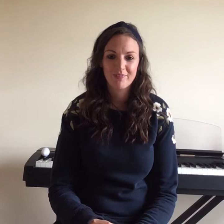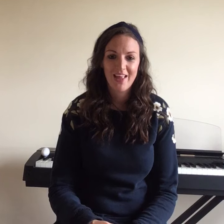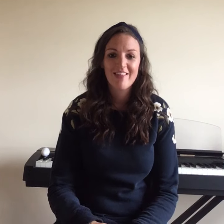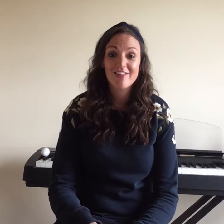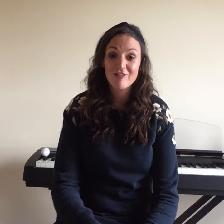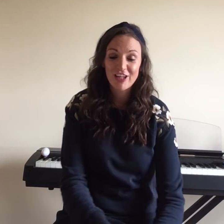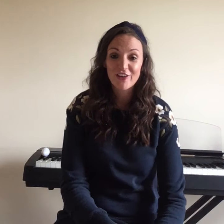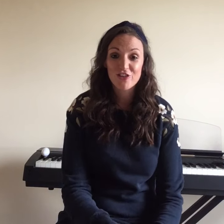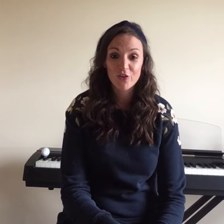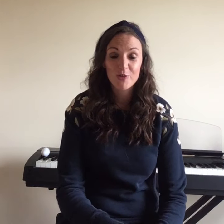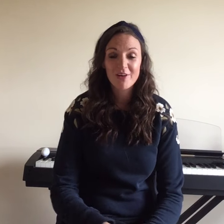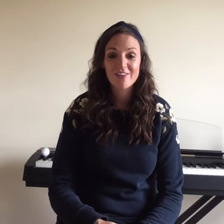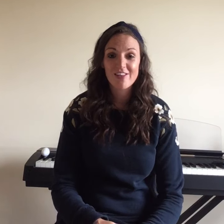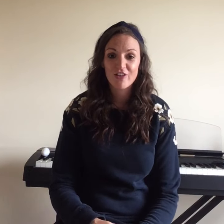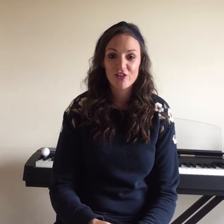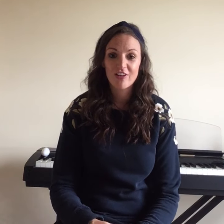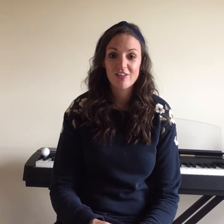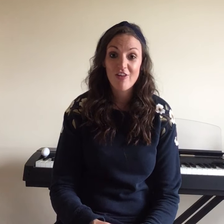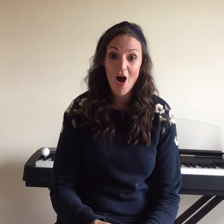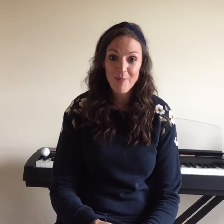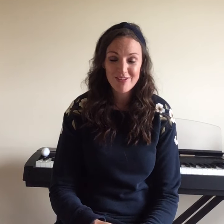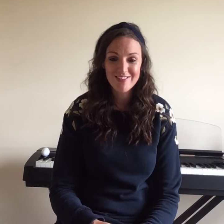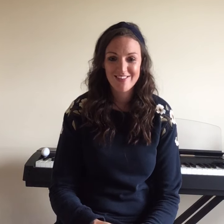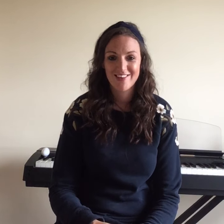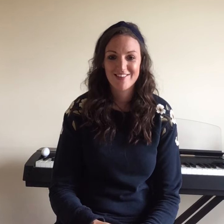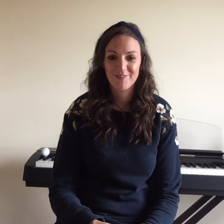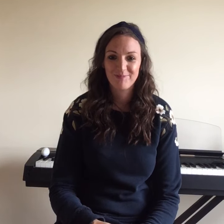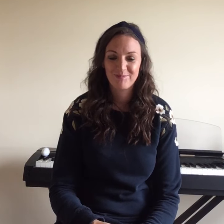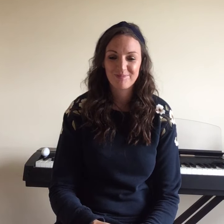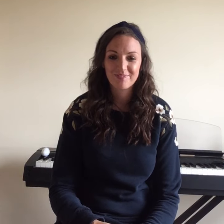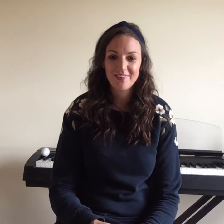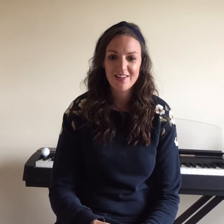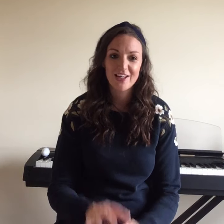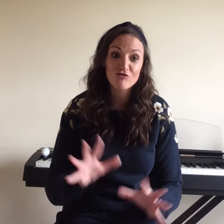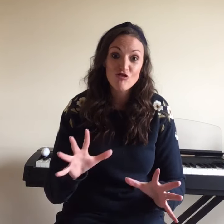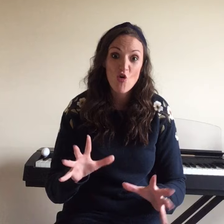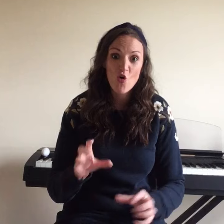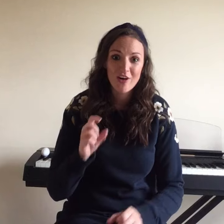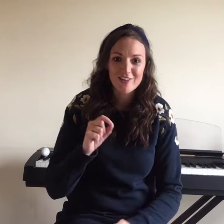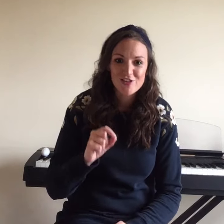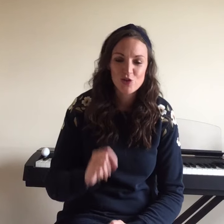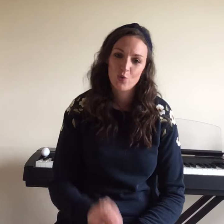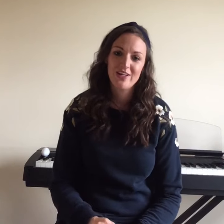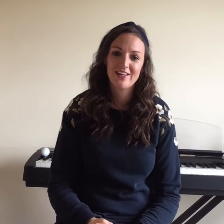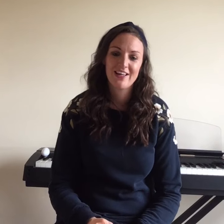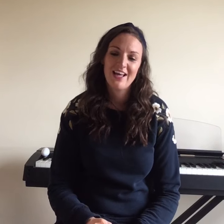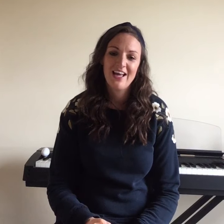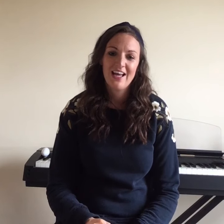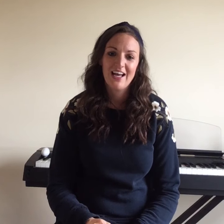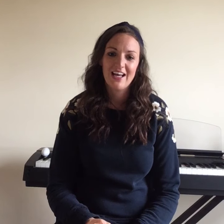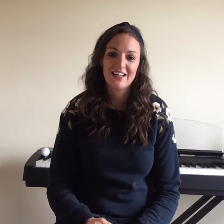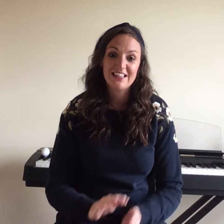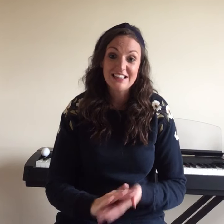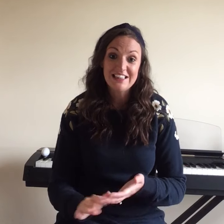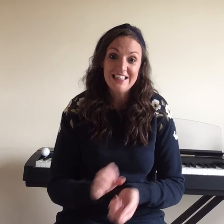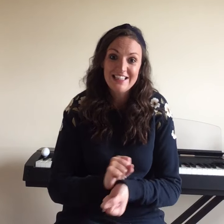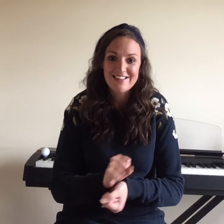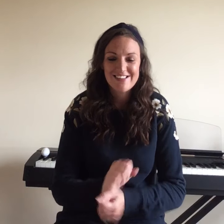This is a really good story because there's lots of opposites on it. Like roar and squeak and clean and